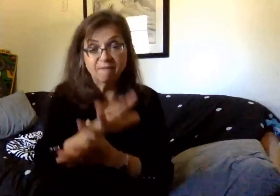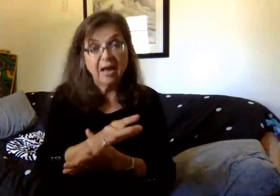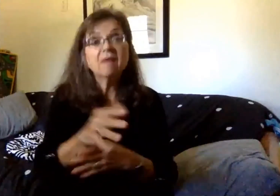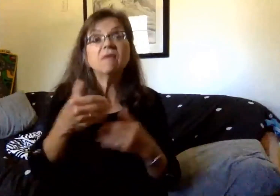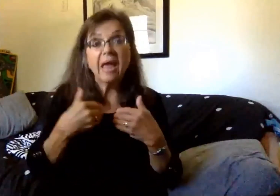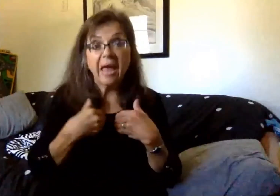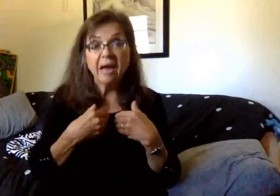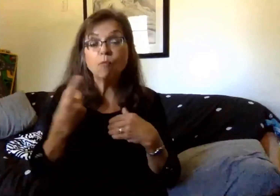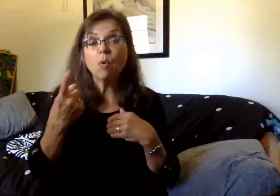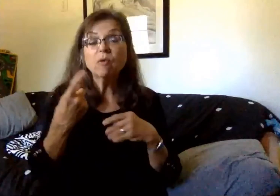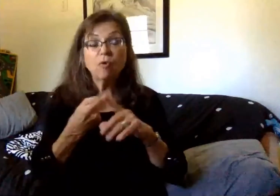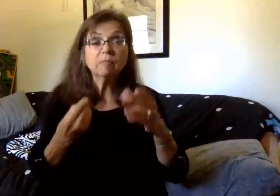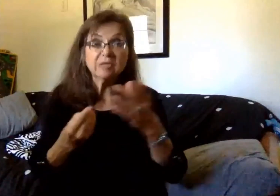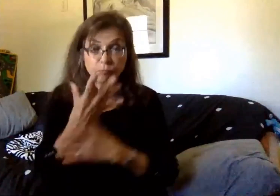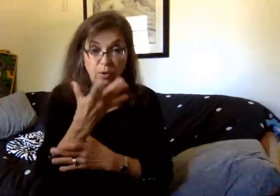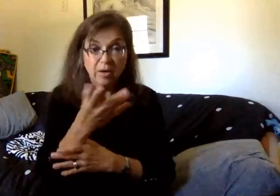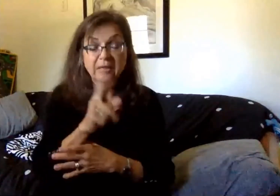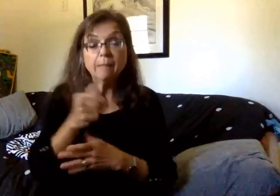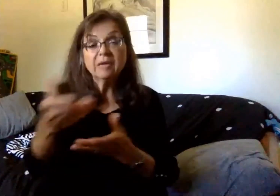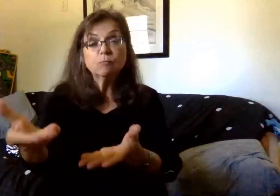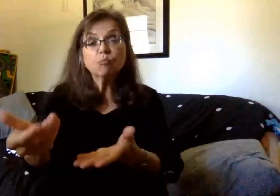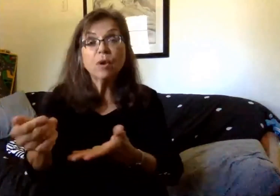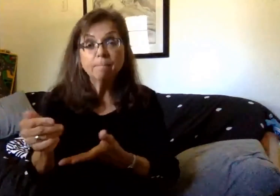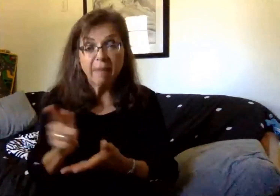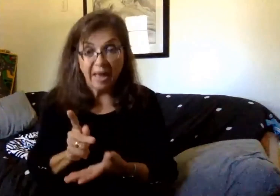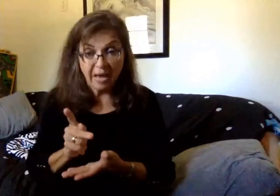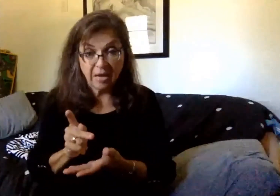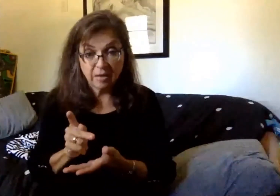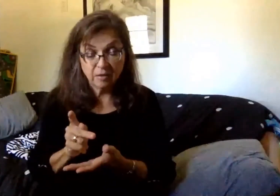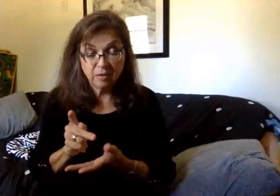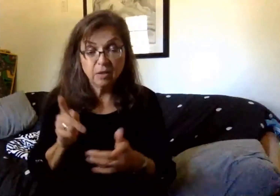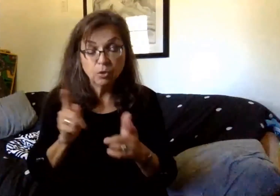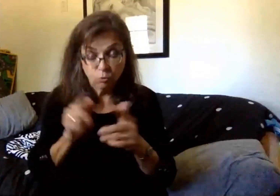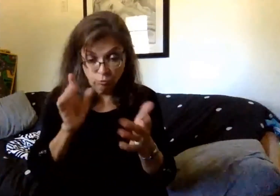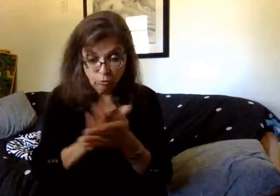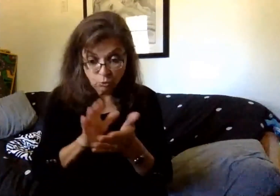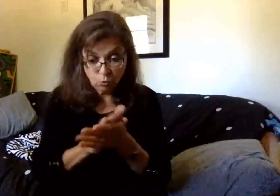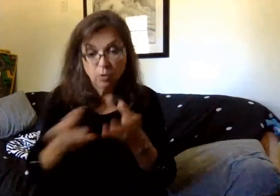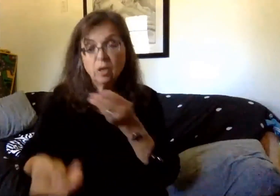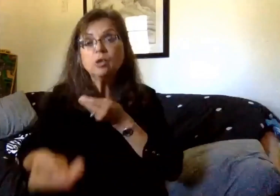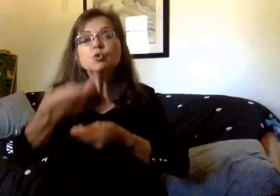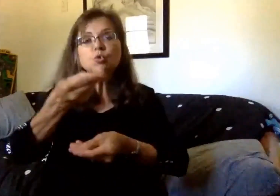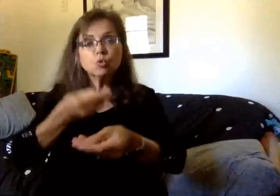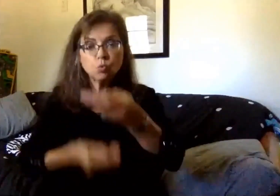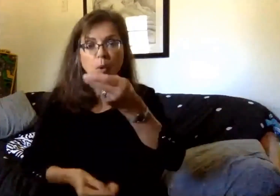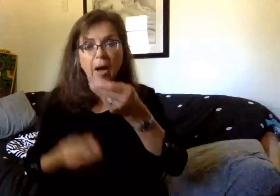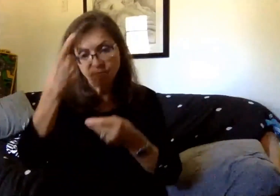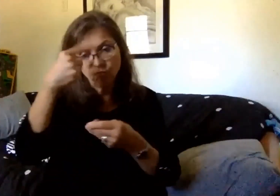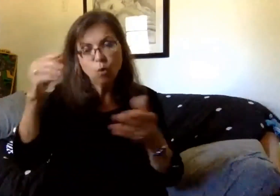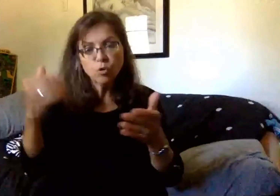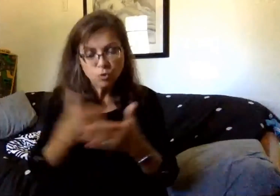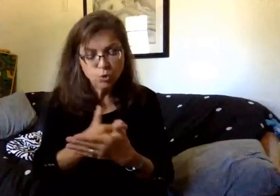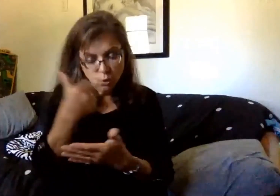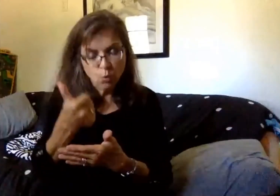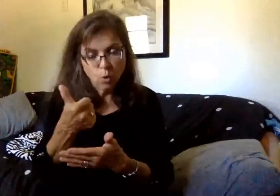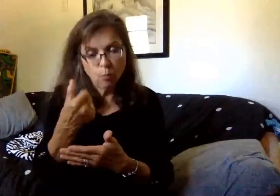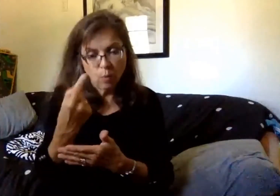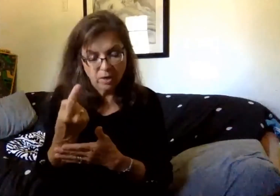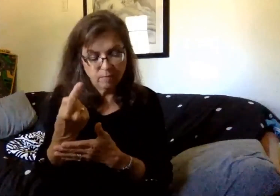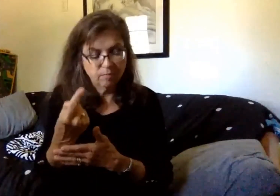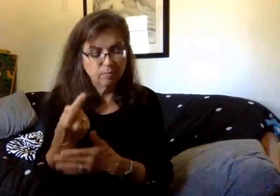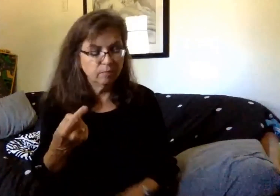to ask them to bring that back on the campus and have that swapped out for a newer and refreshed device.